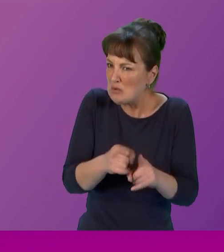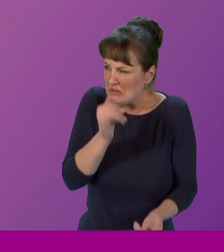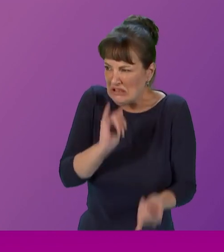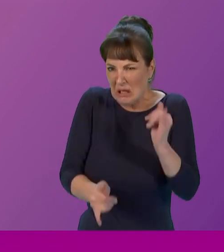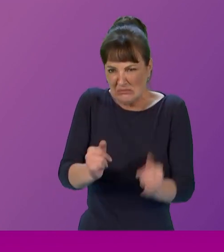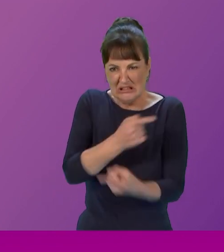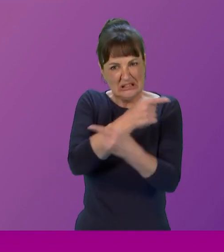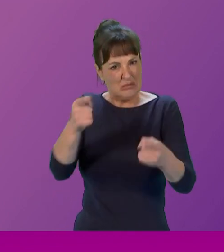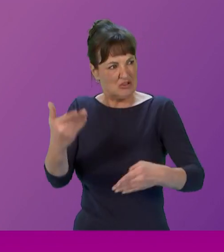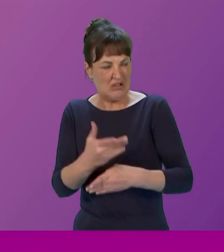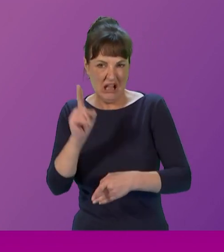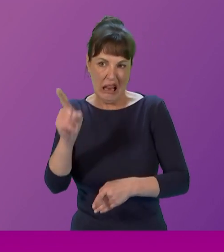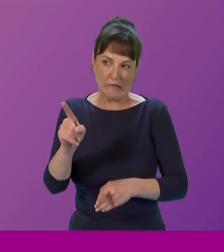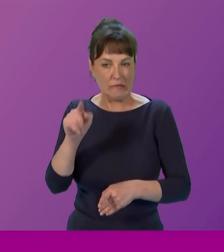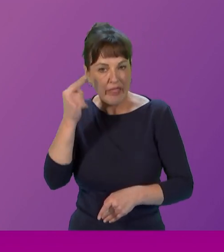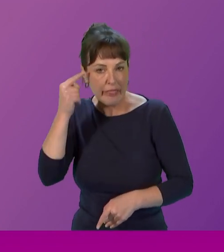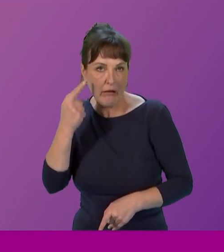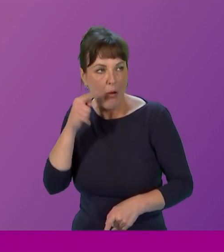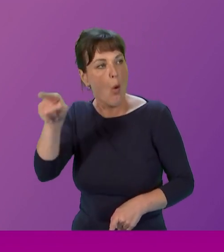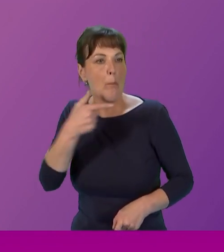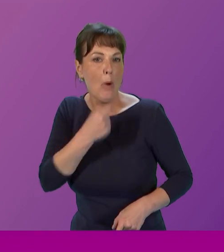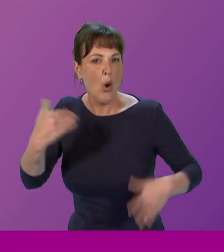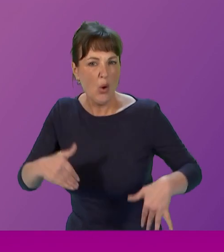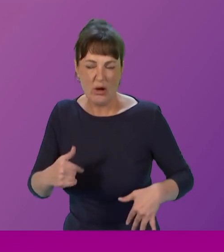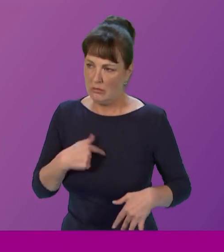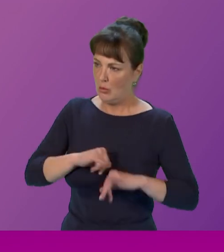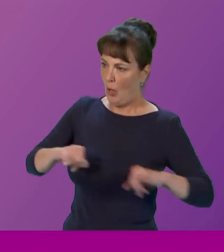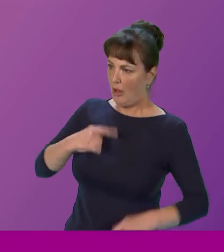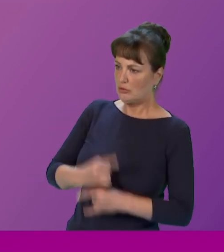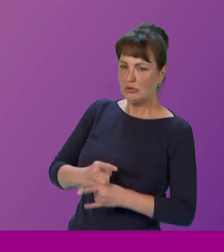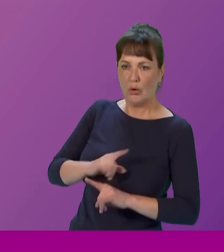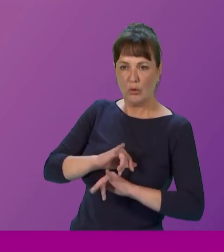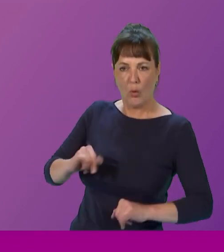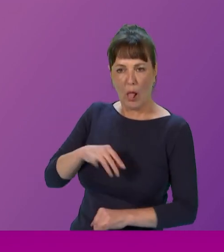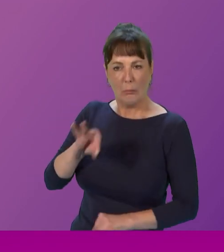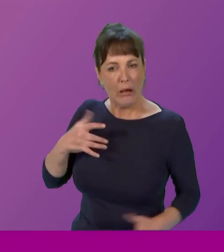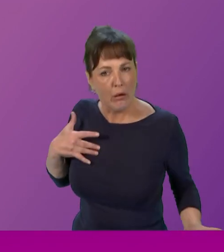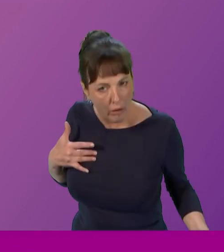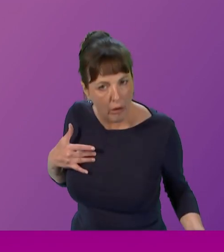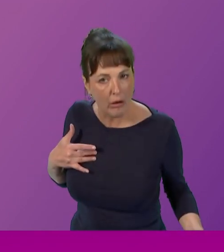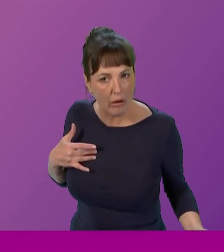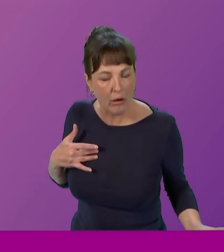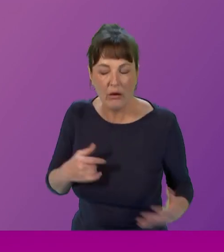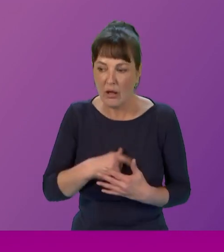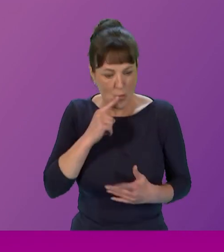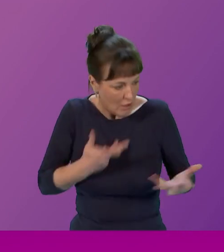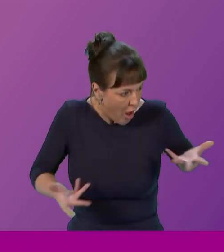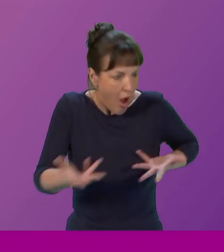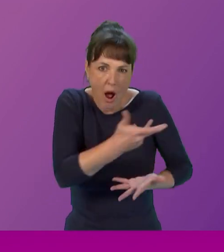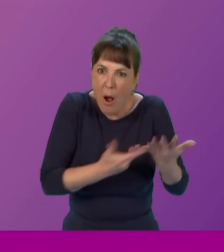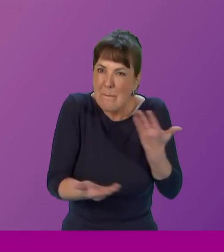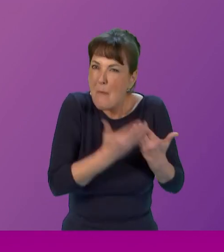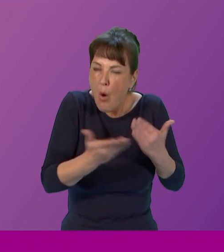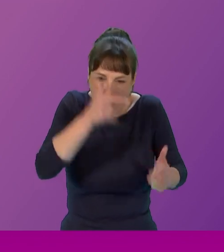typically gender stereotyped this opened up discussion among us about what expectations we had about our futures and gave us